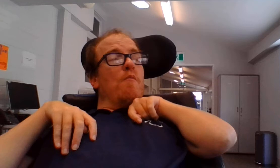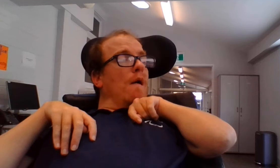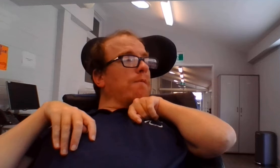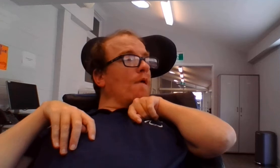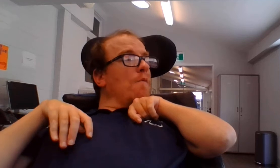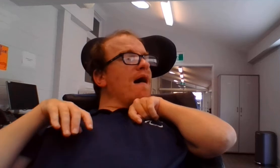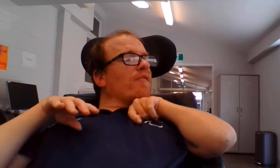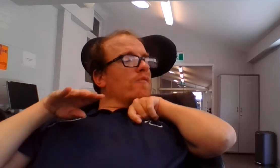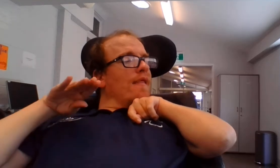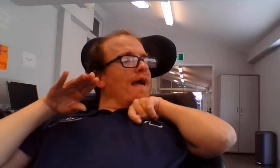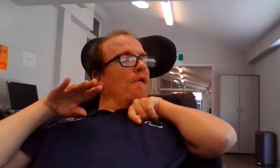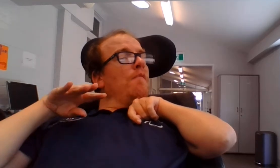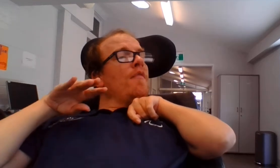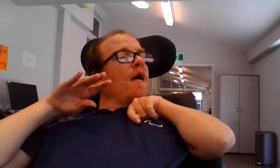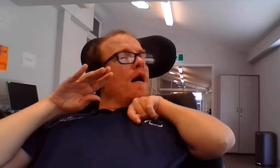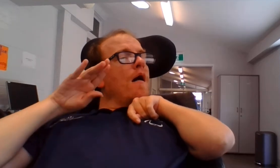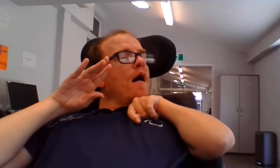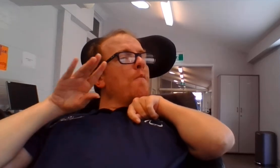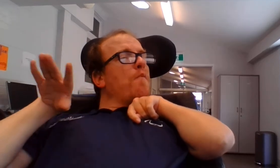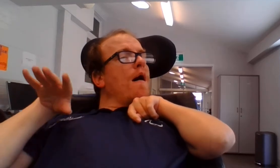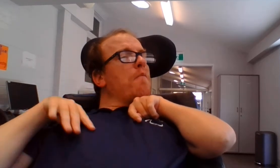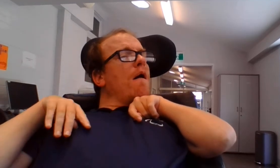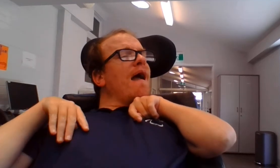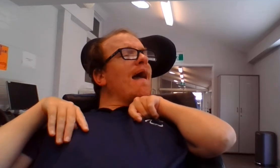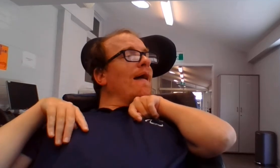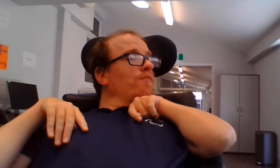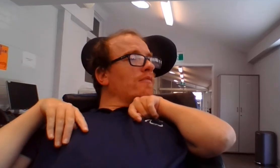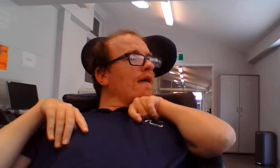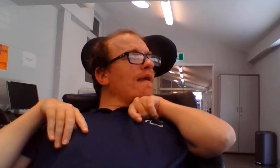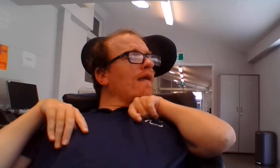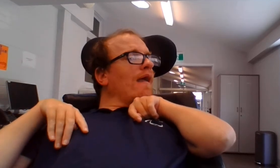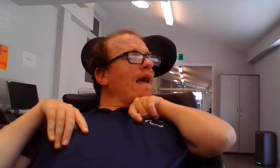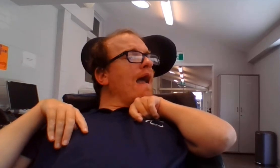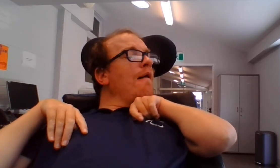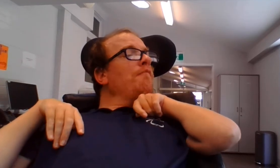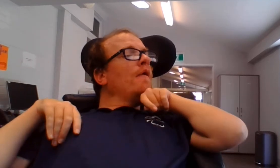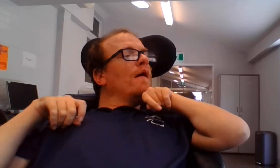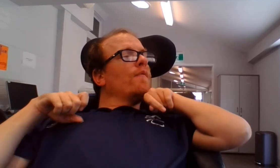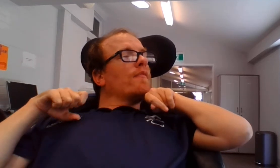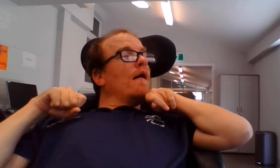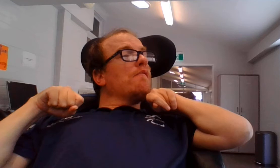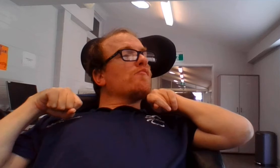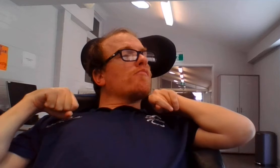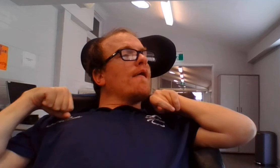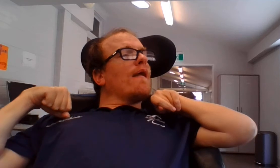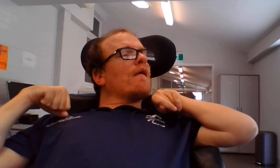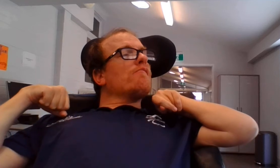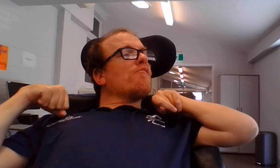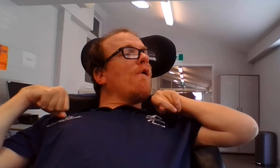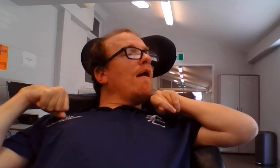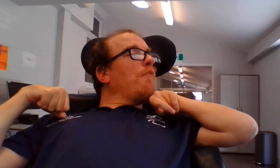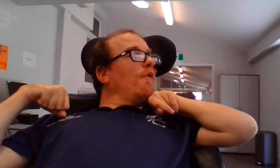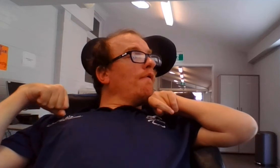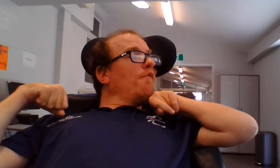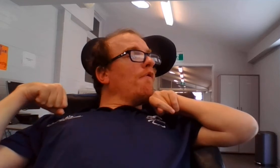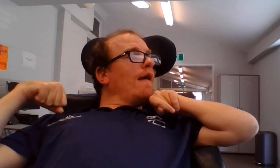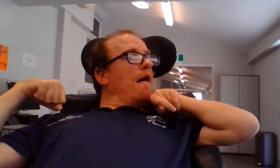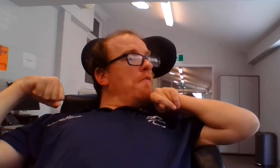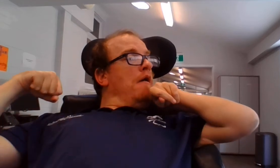from us now, bye-bye, and take care. Don't drink and drive, or you'll go